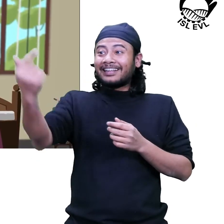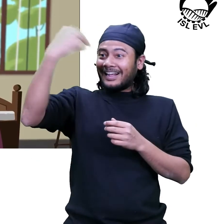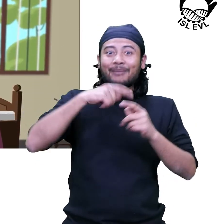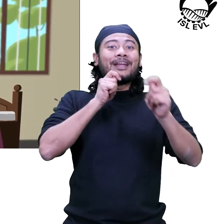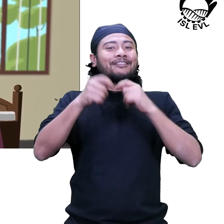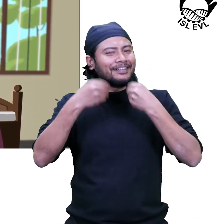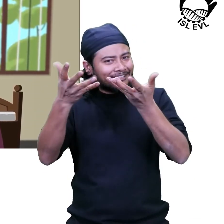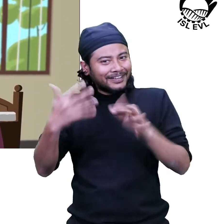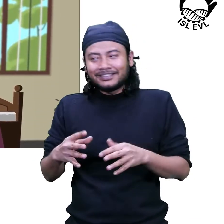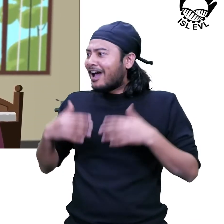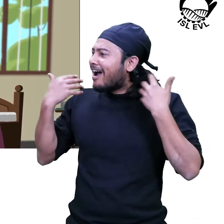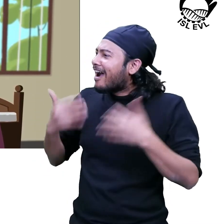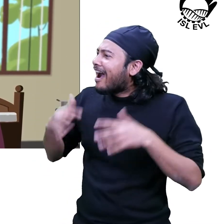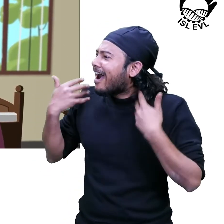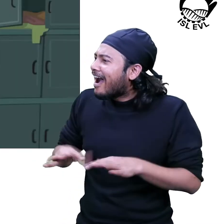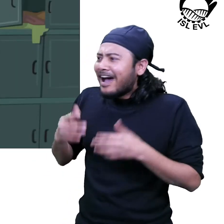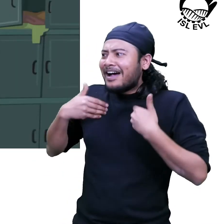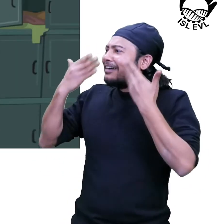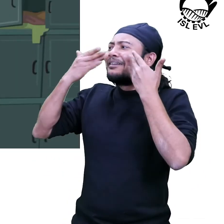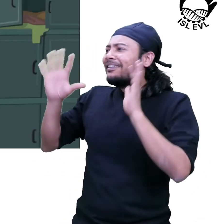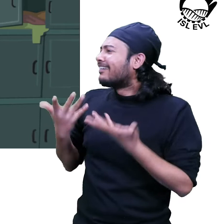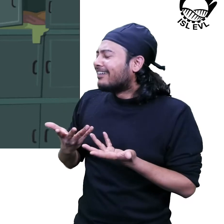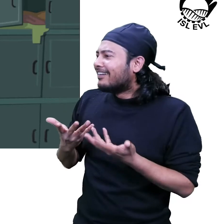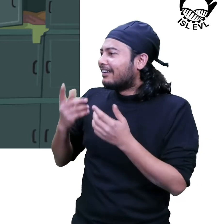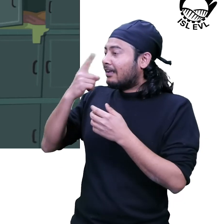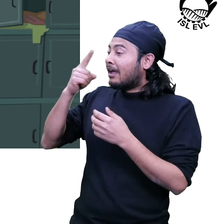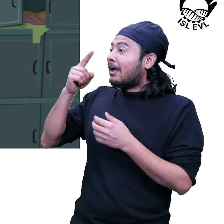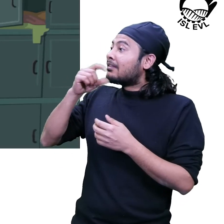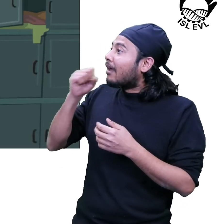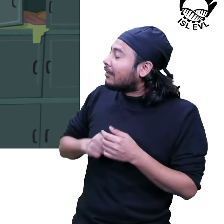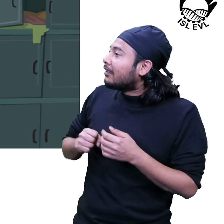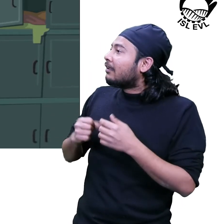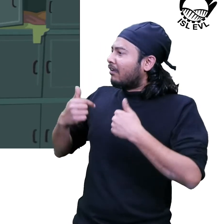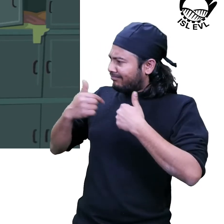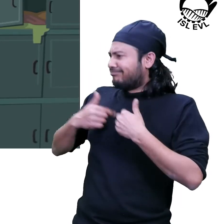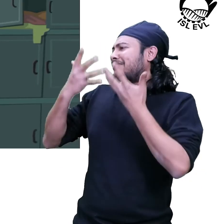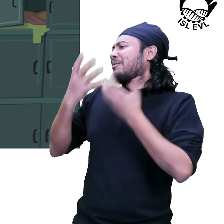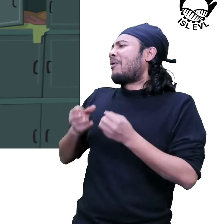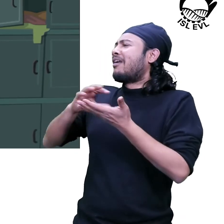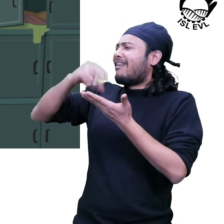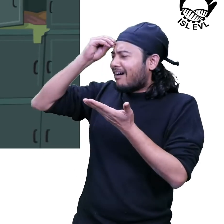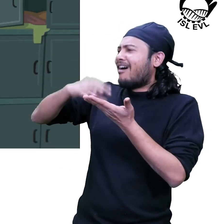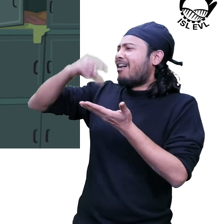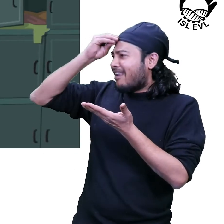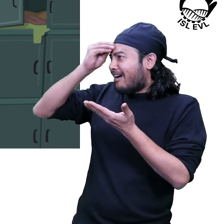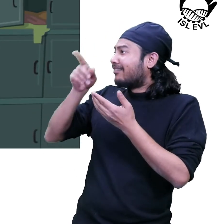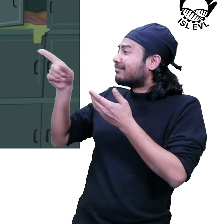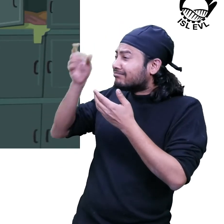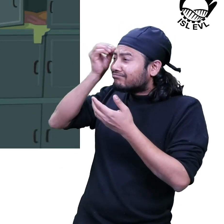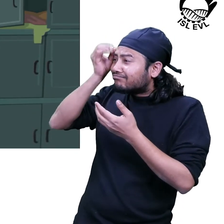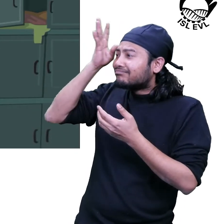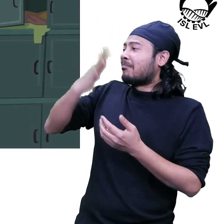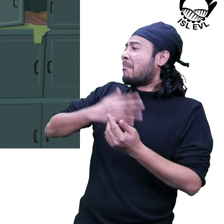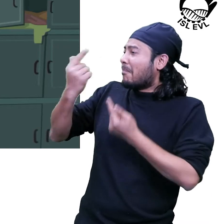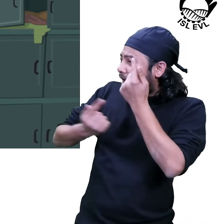Wow! We never knew that. that. Grandma, I also want to learn about all these varieties